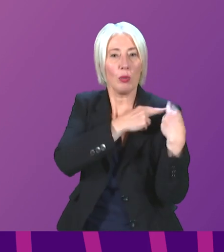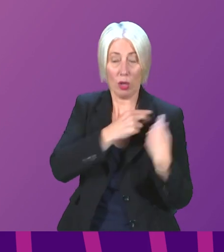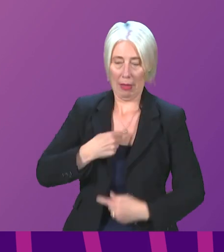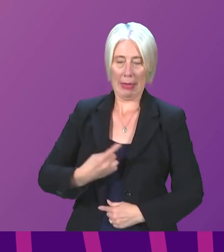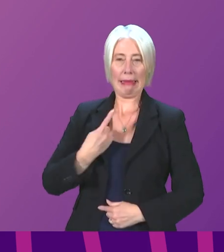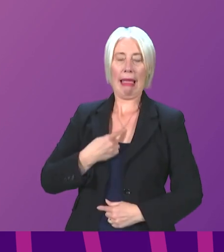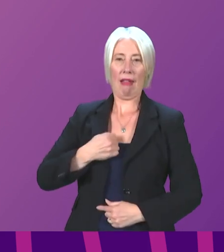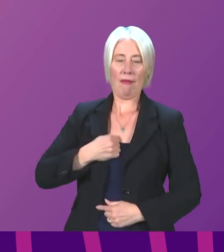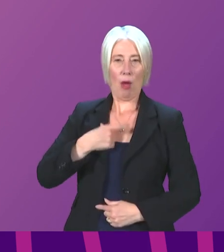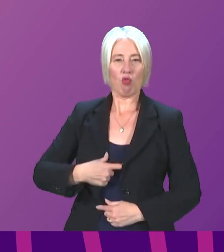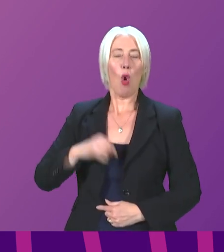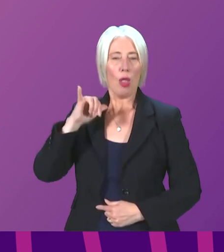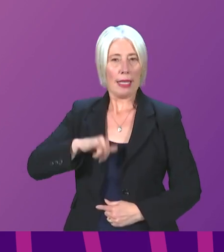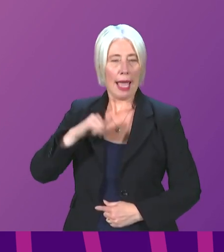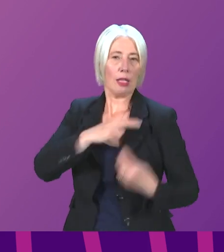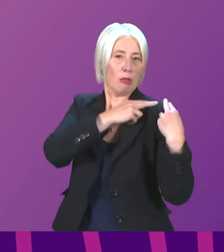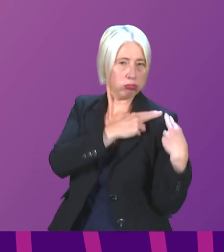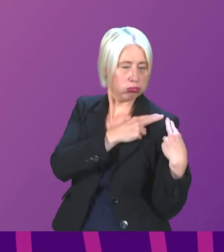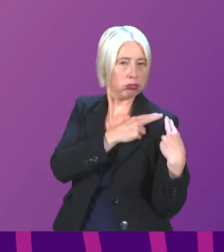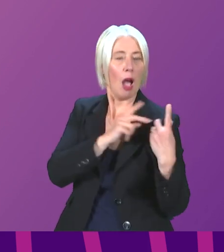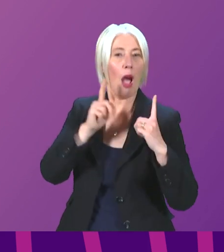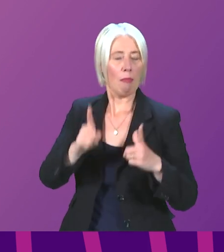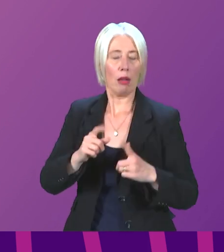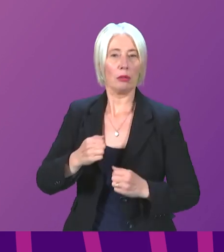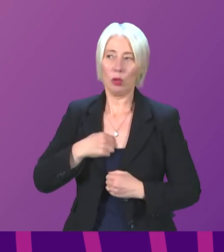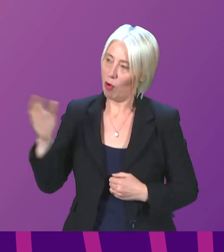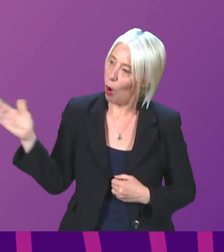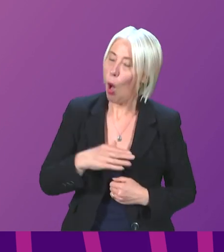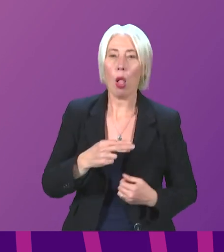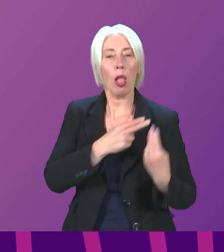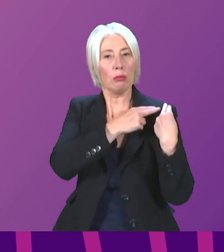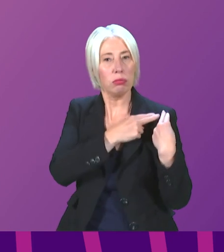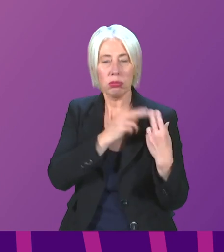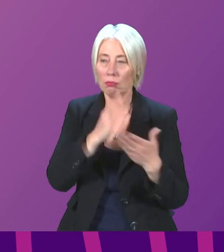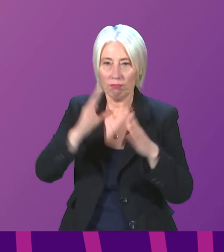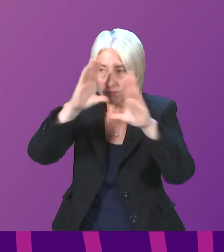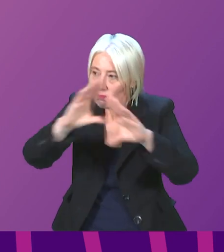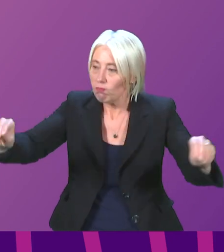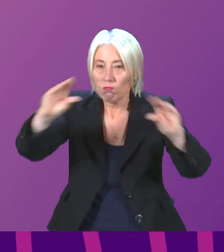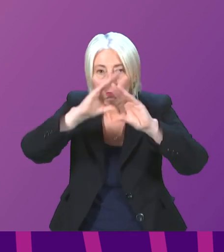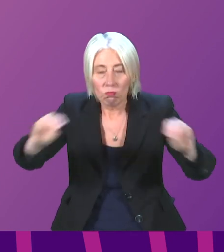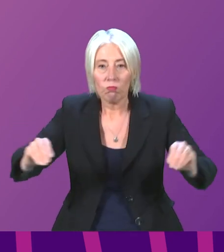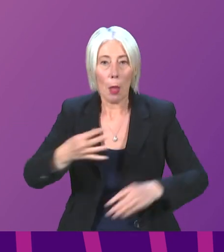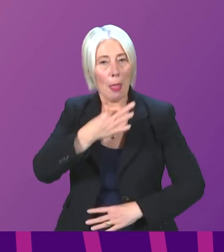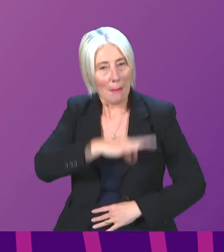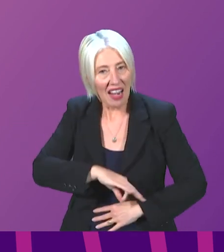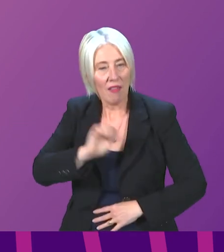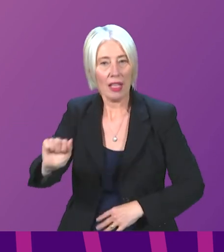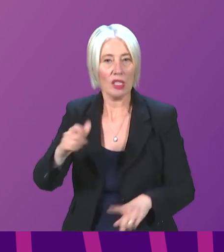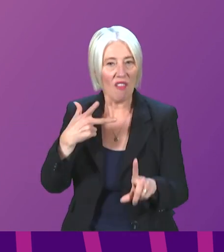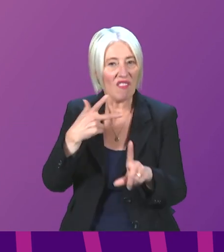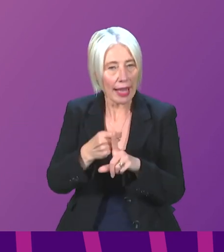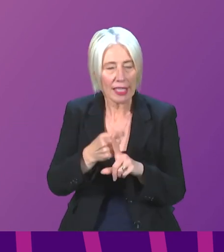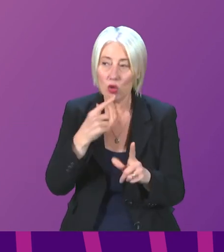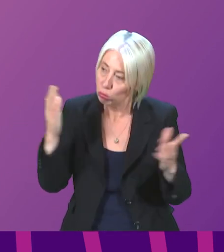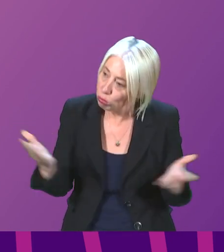course, in the role that I occupy, but I think we all have responsibility to continue to communicate the benefits of the vaccine. So I